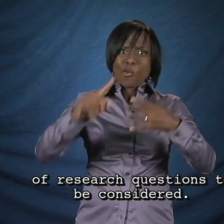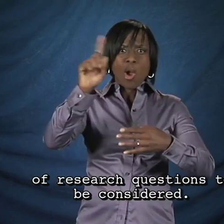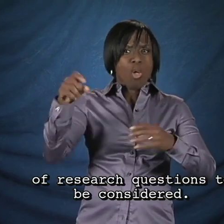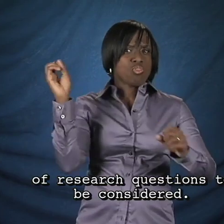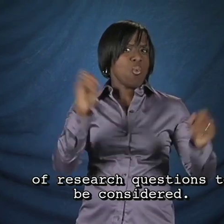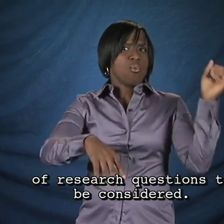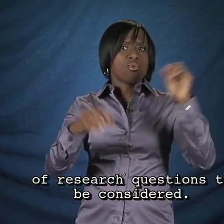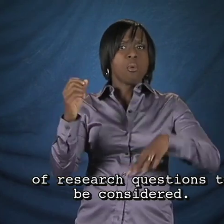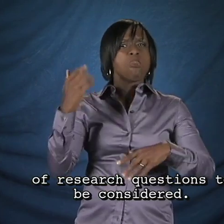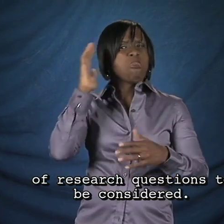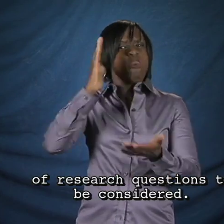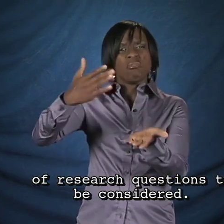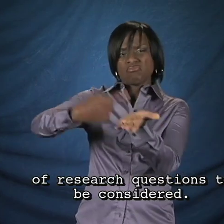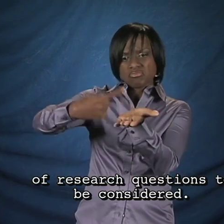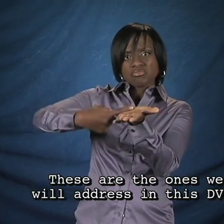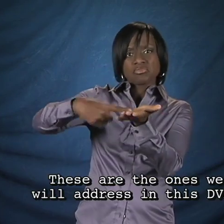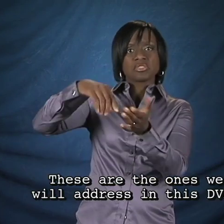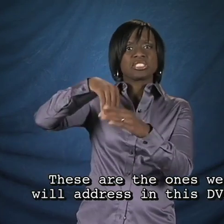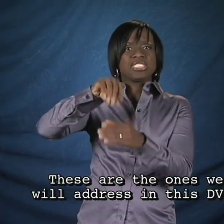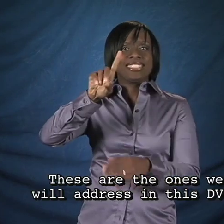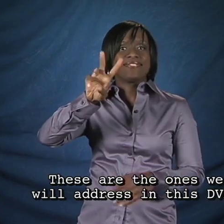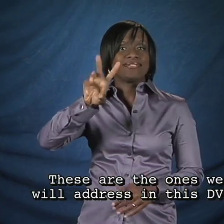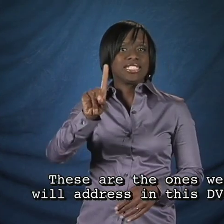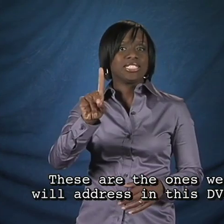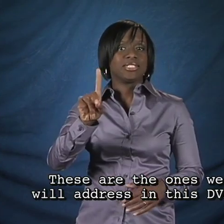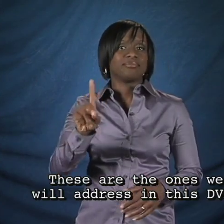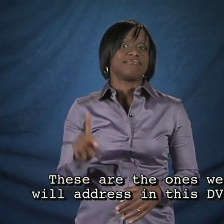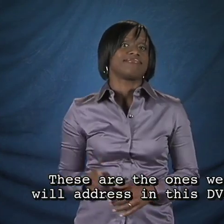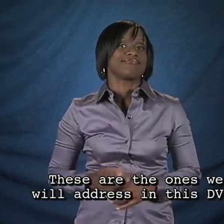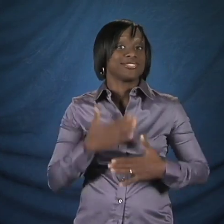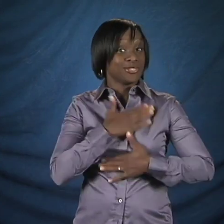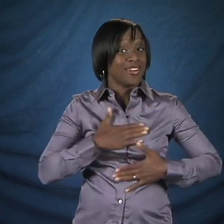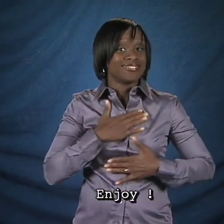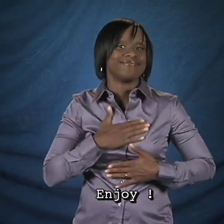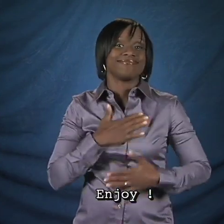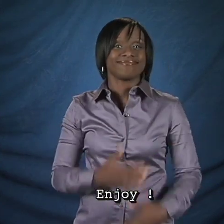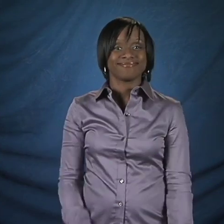questions to be considered. These are the ones we will address in this DVD. Enjoy! Please reach!